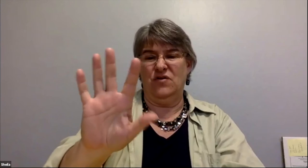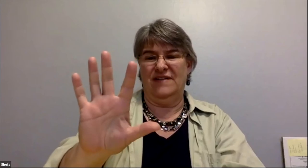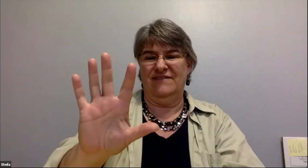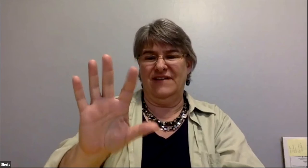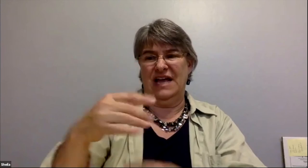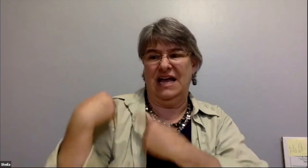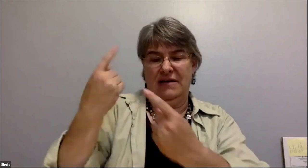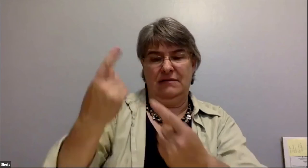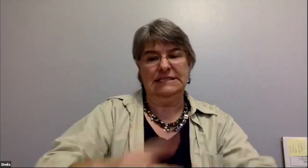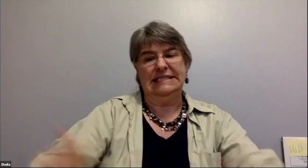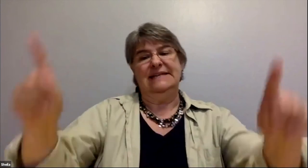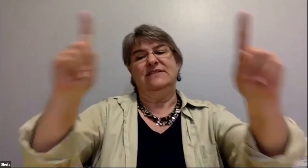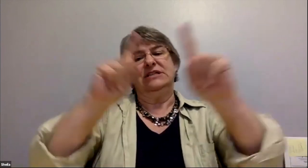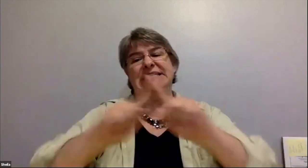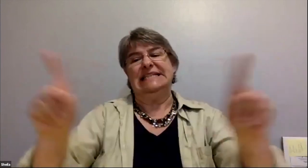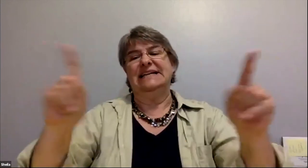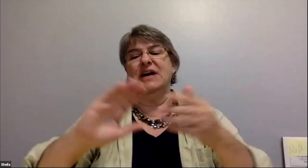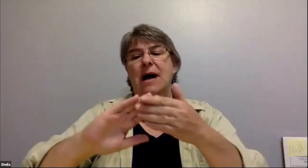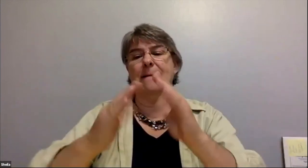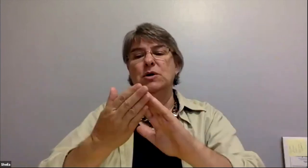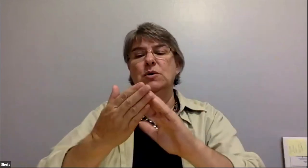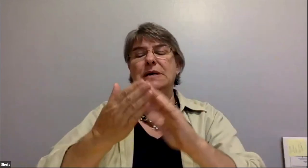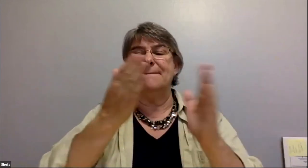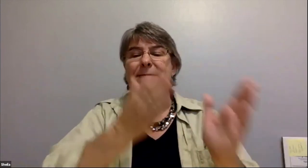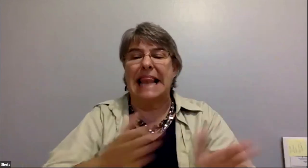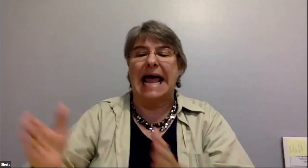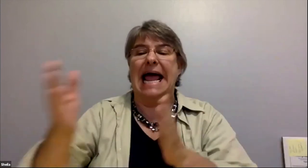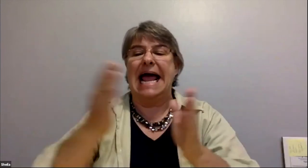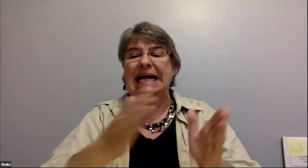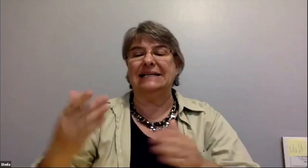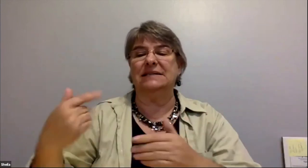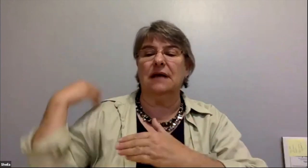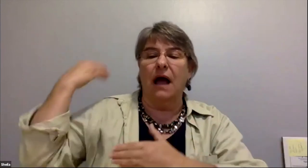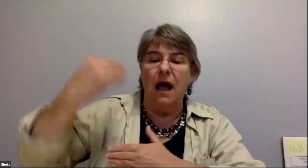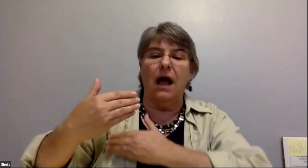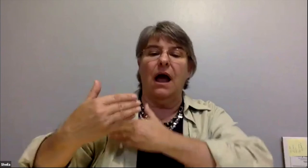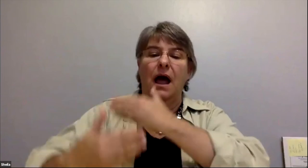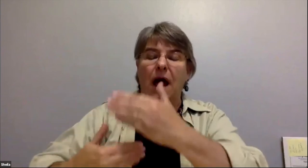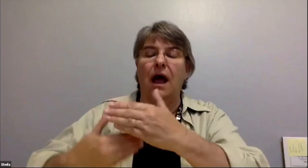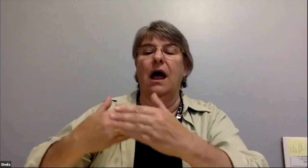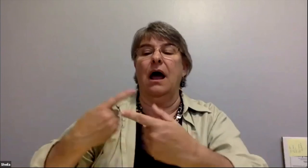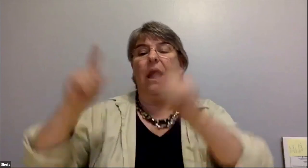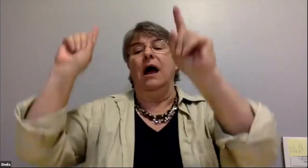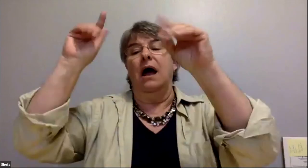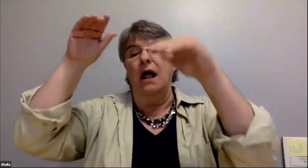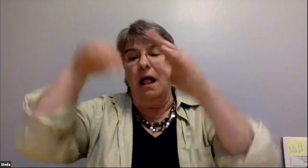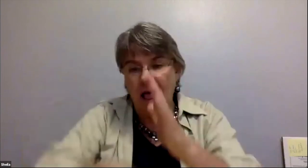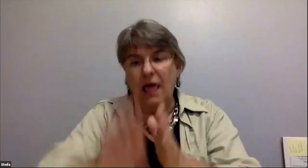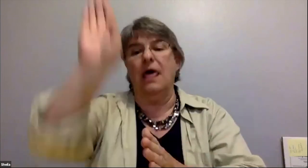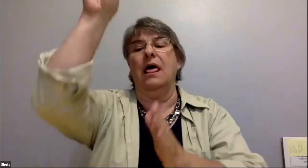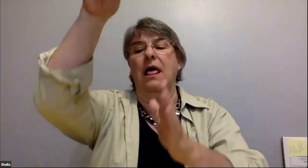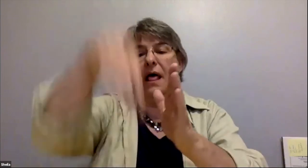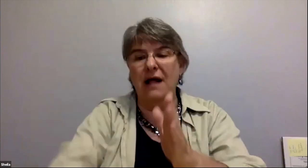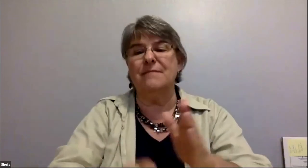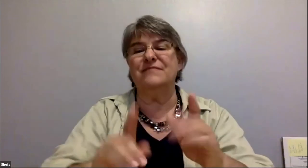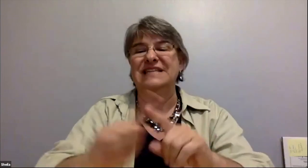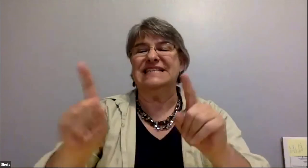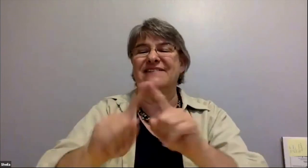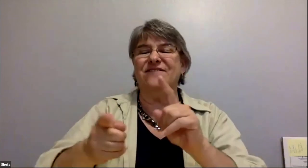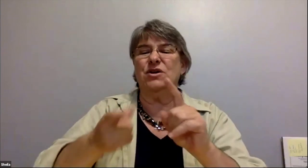planning and the biggest problem one of the biggest problem is well you know you can get around stuck leadership you know you can